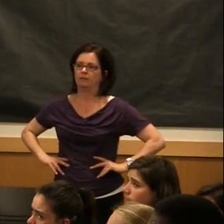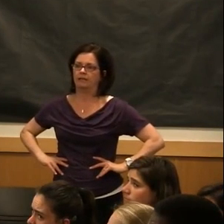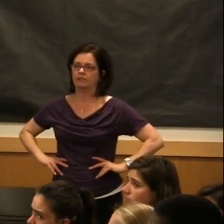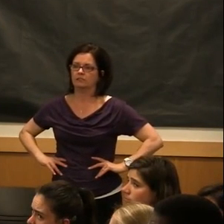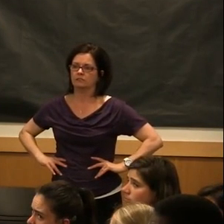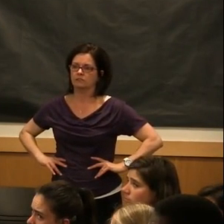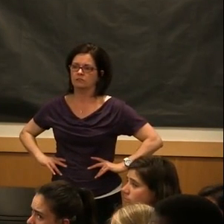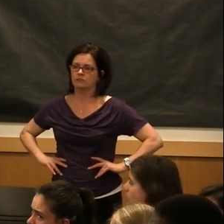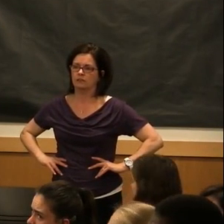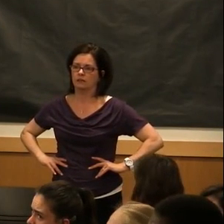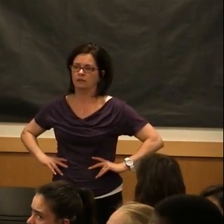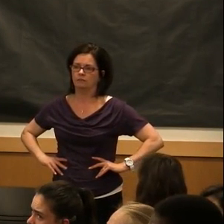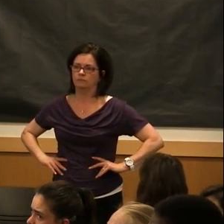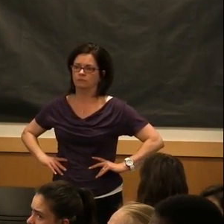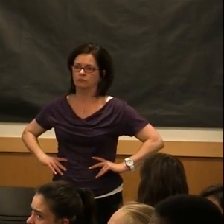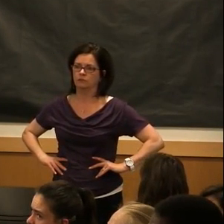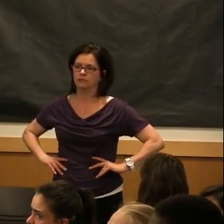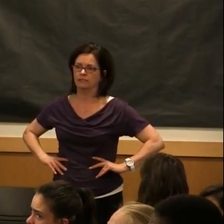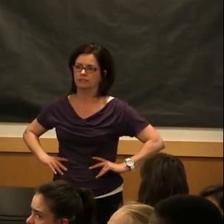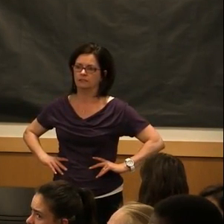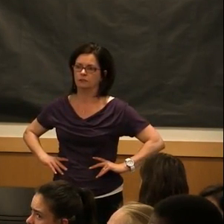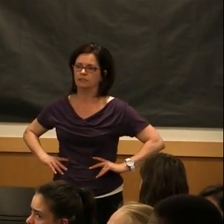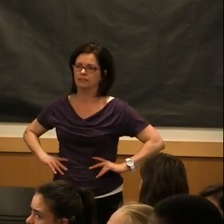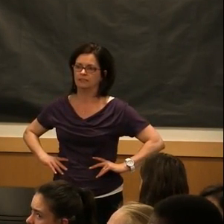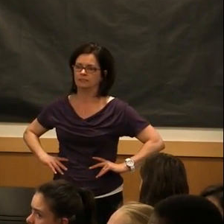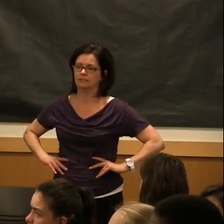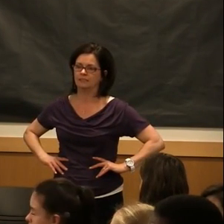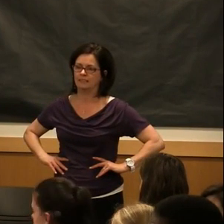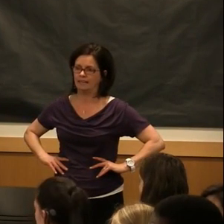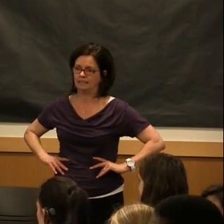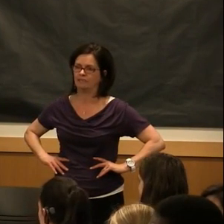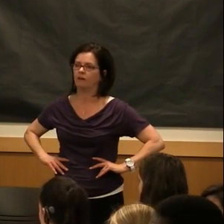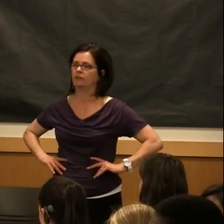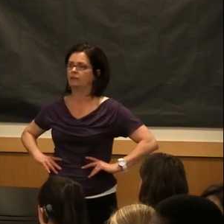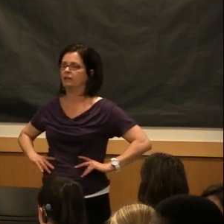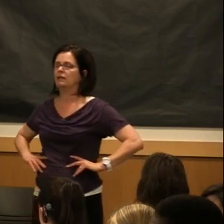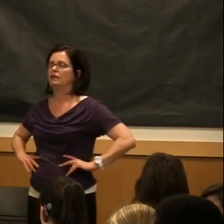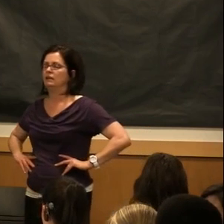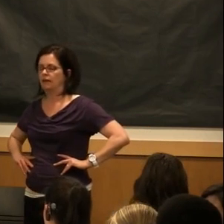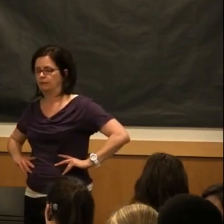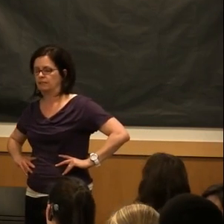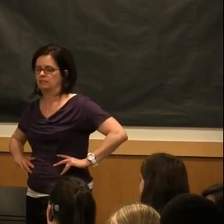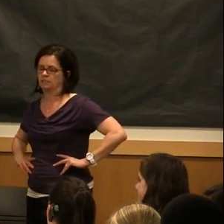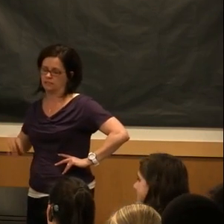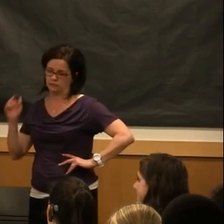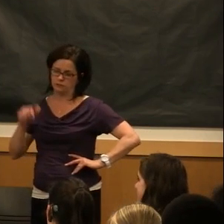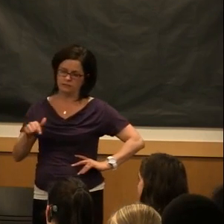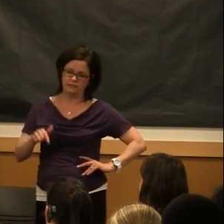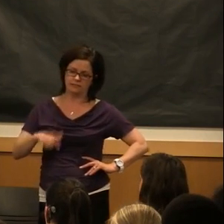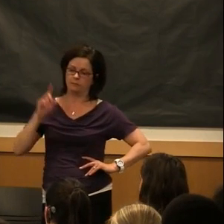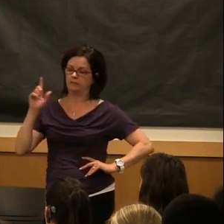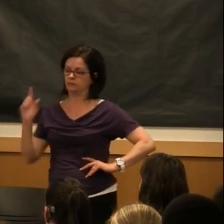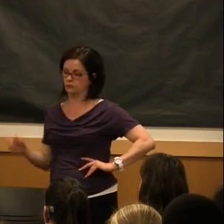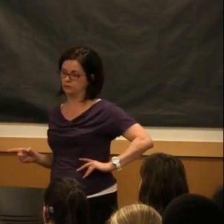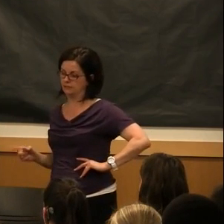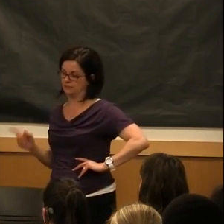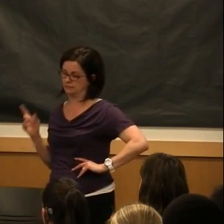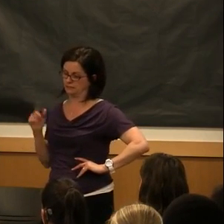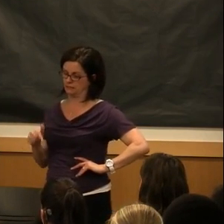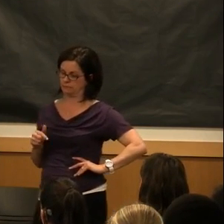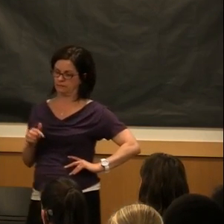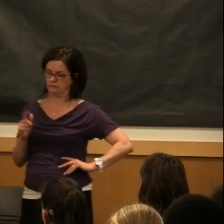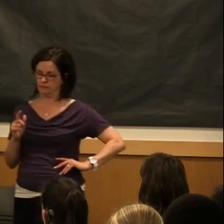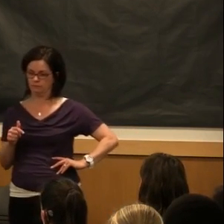How many applications does UCS, UCS get? Out of all the applications that are sent to UCS, how many does